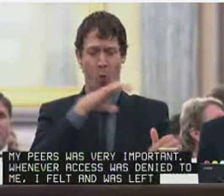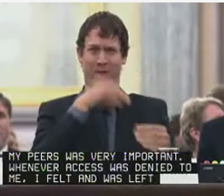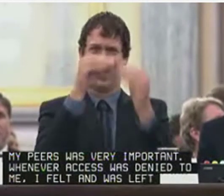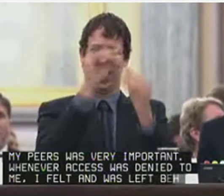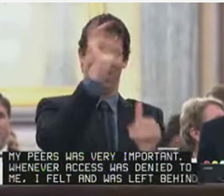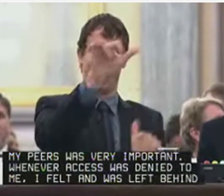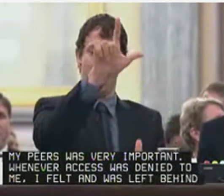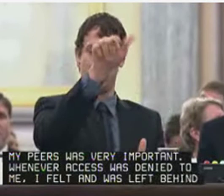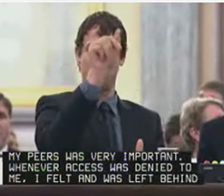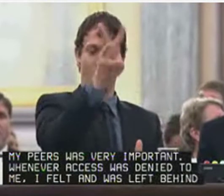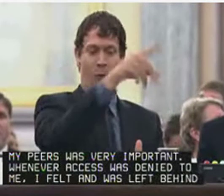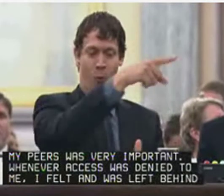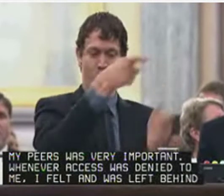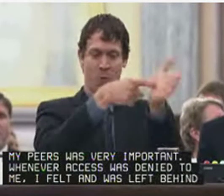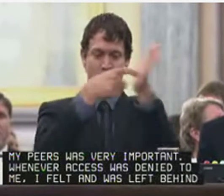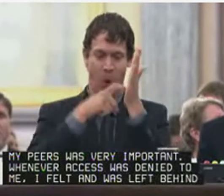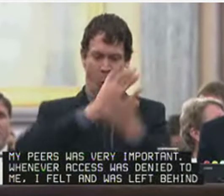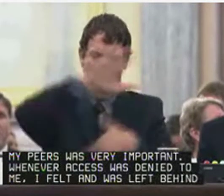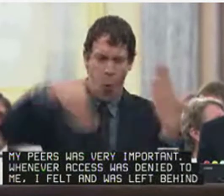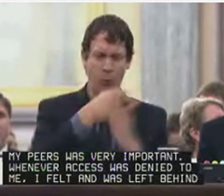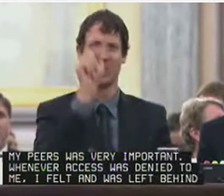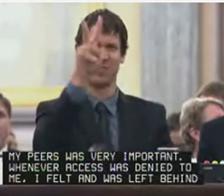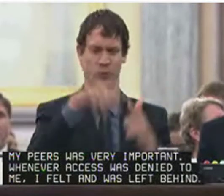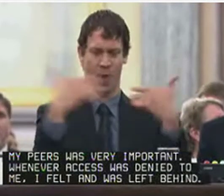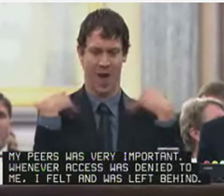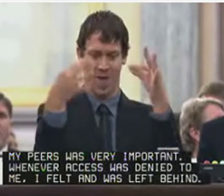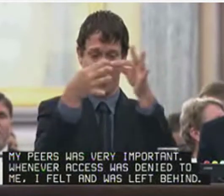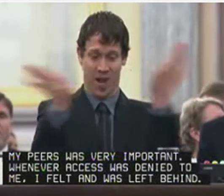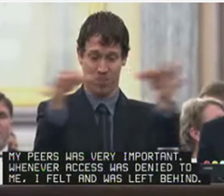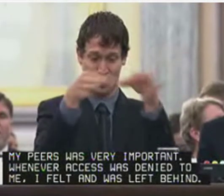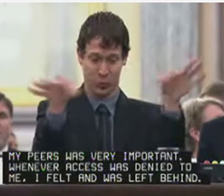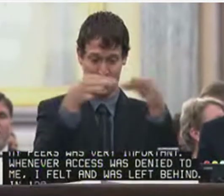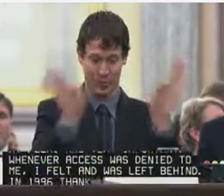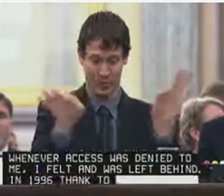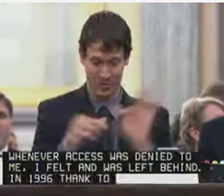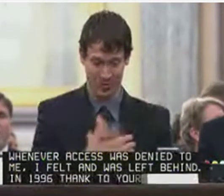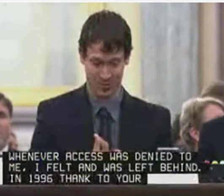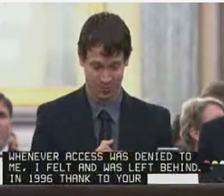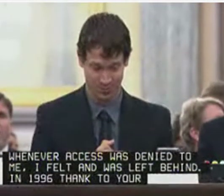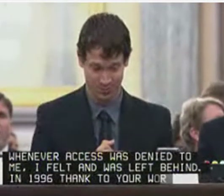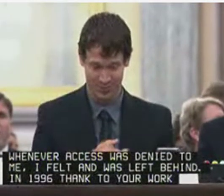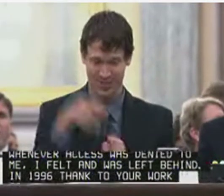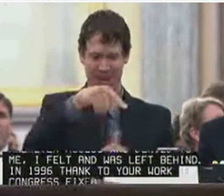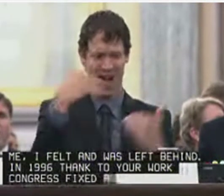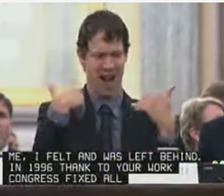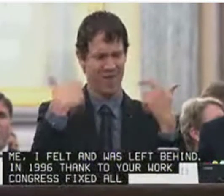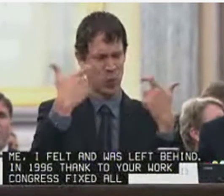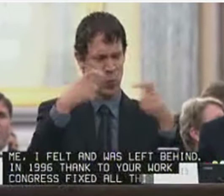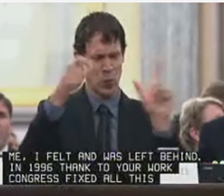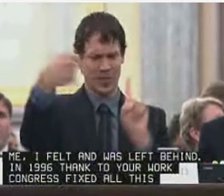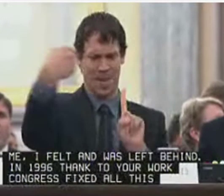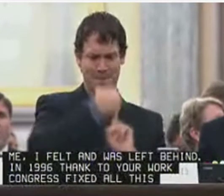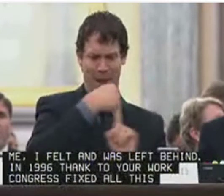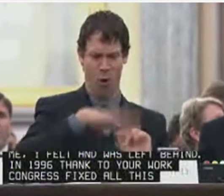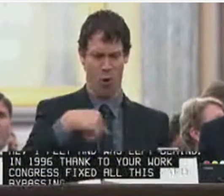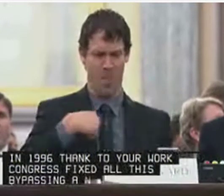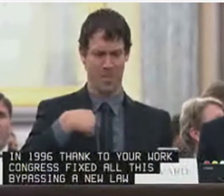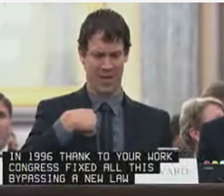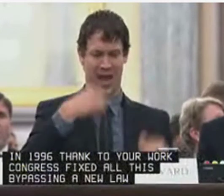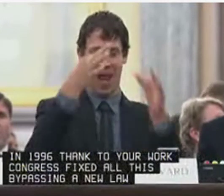work, Congress fixed all this by passing a new law requiring nearly all TVs to have captions. This had a huge